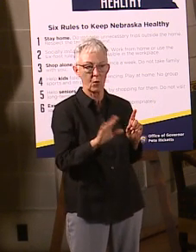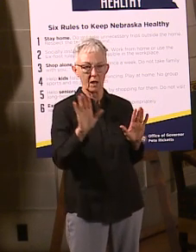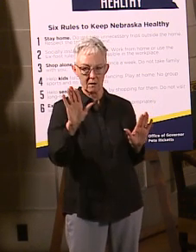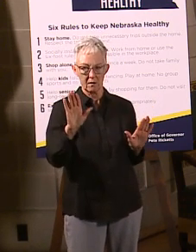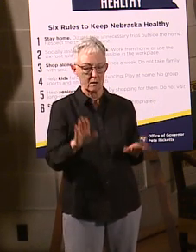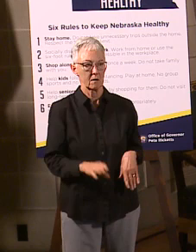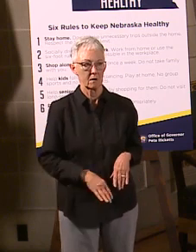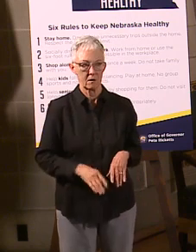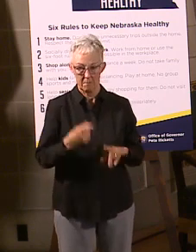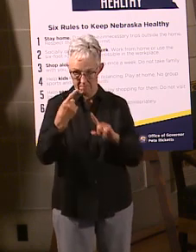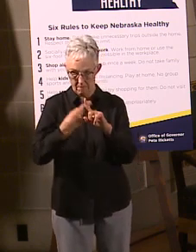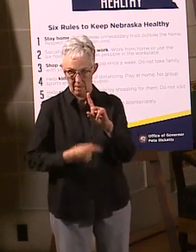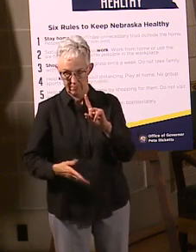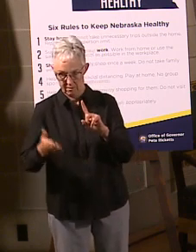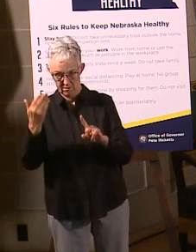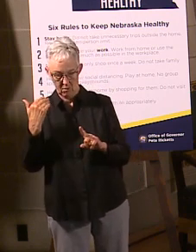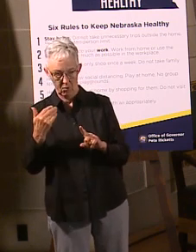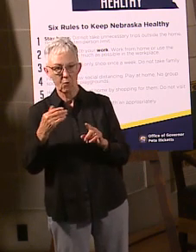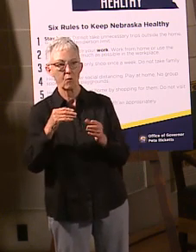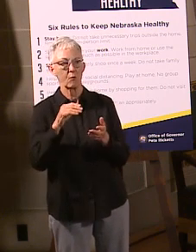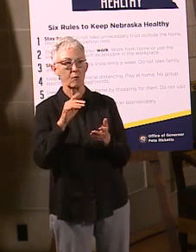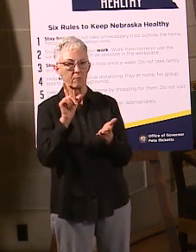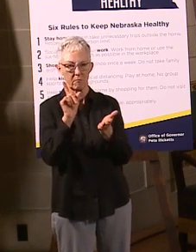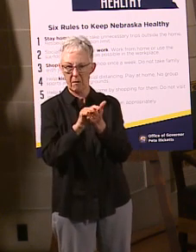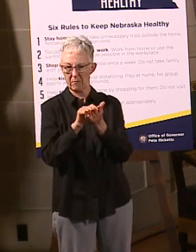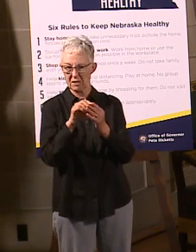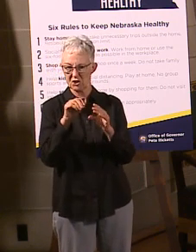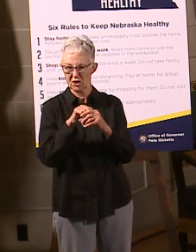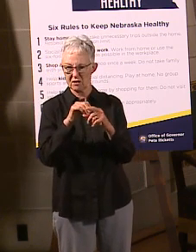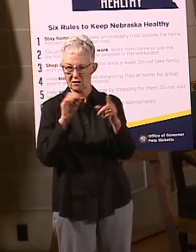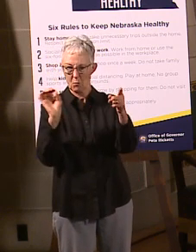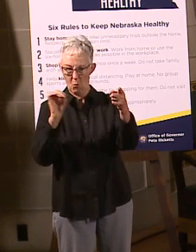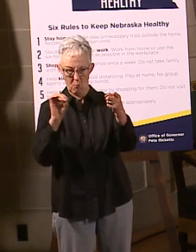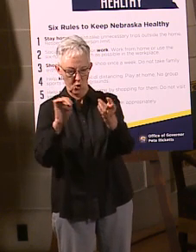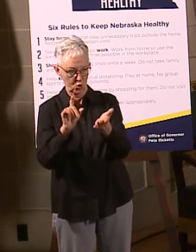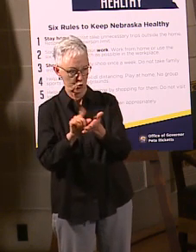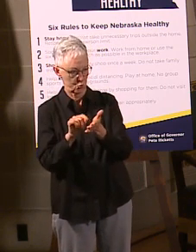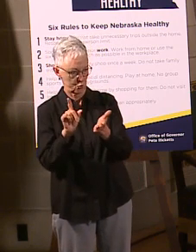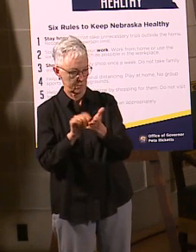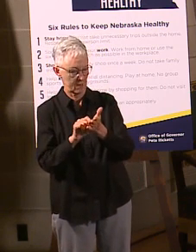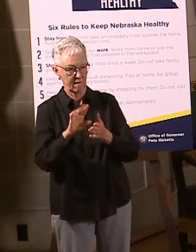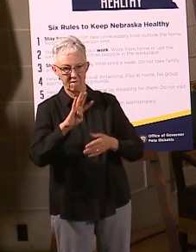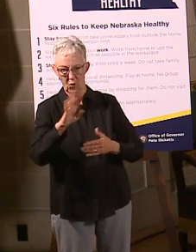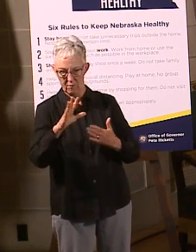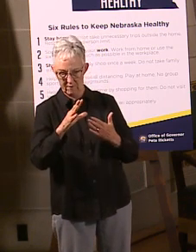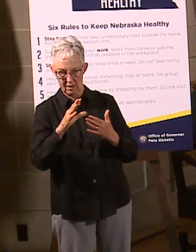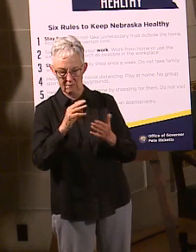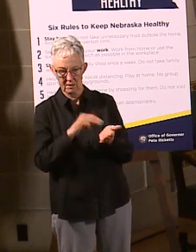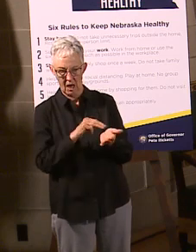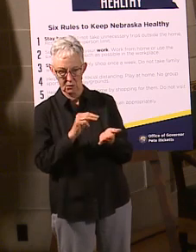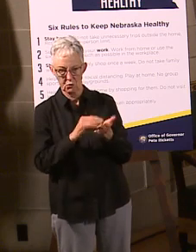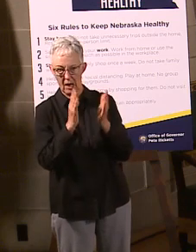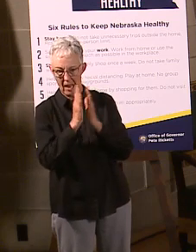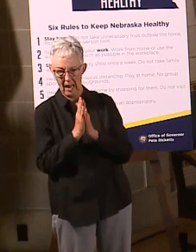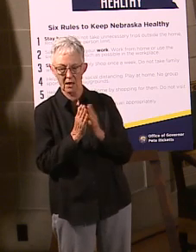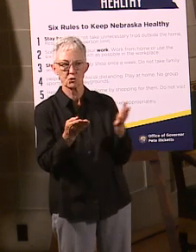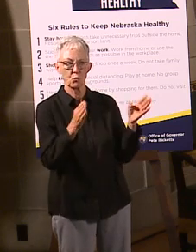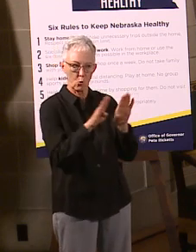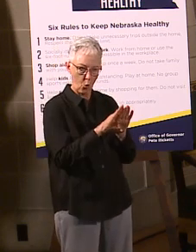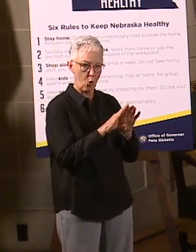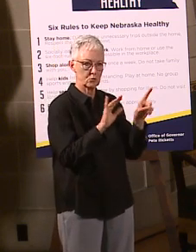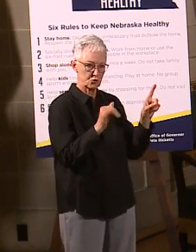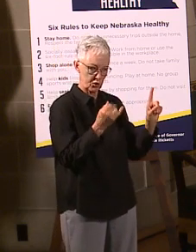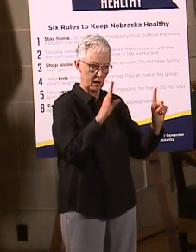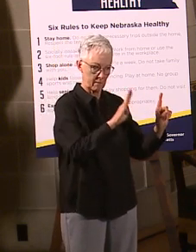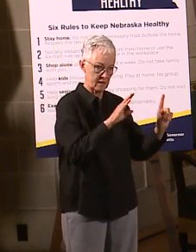was published in the Omaha World Herald on a Sunday where I think 45 doctors had requested that. That same day we actually had a call